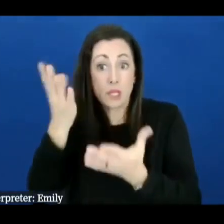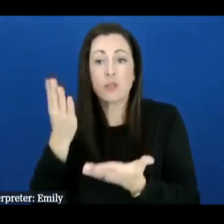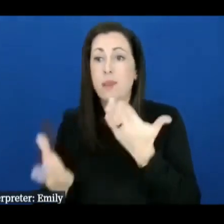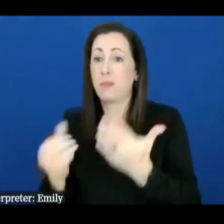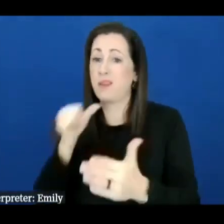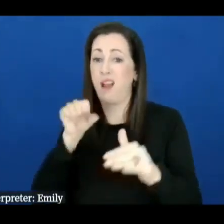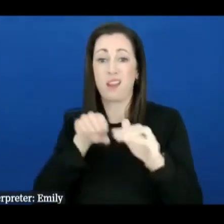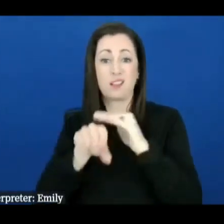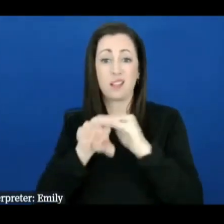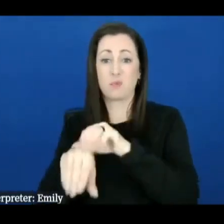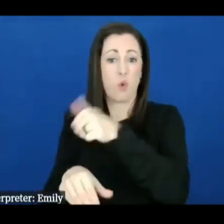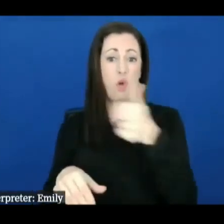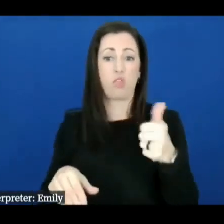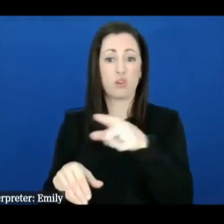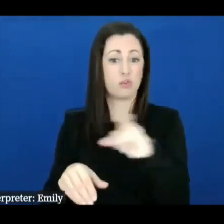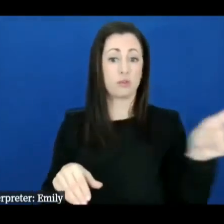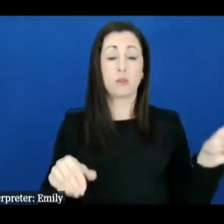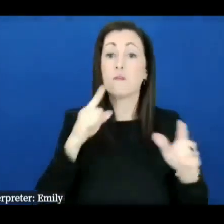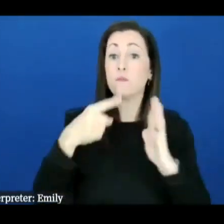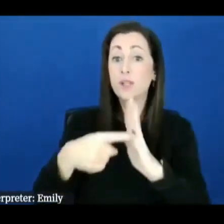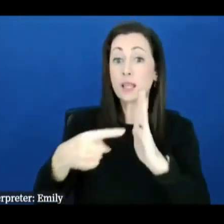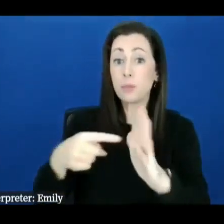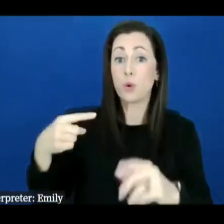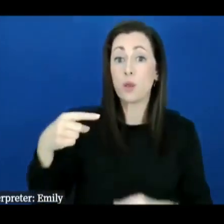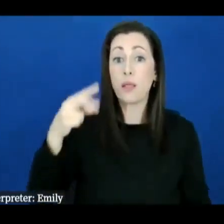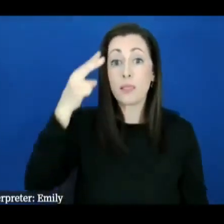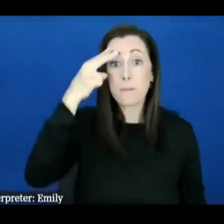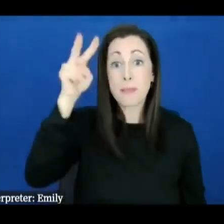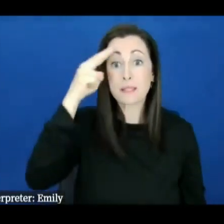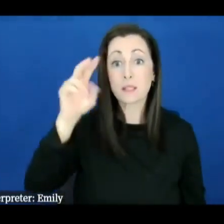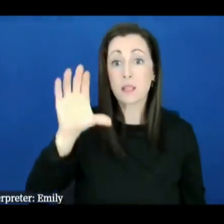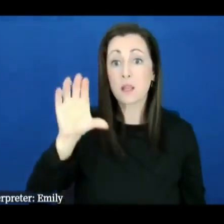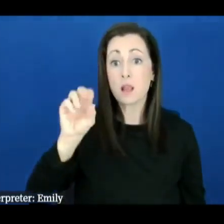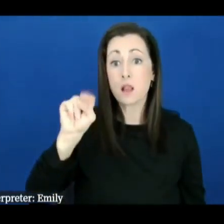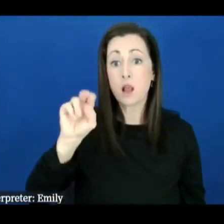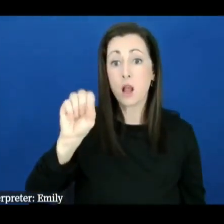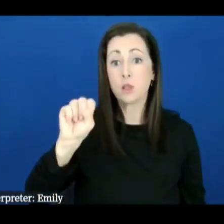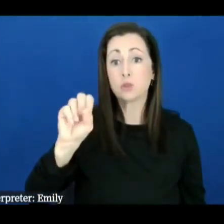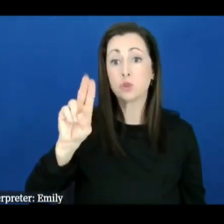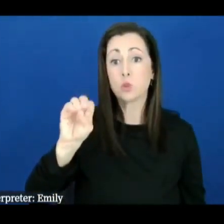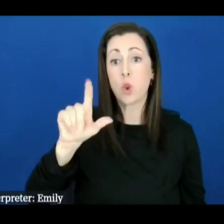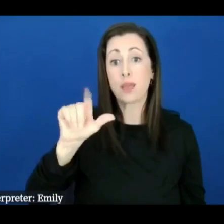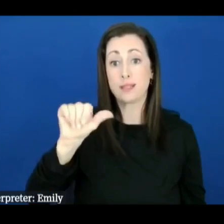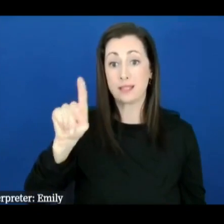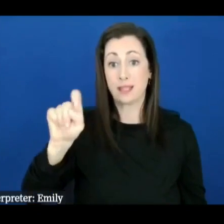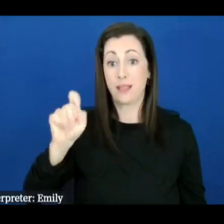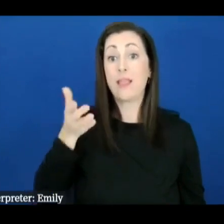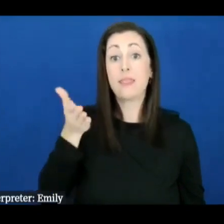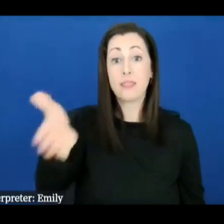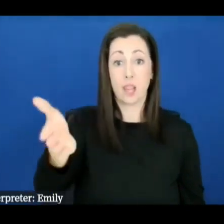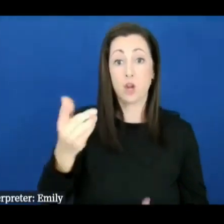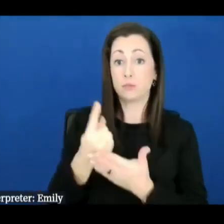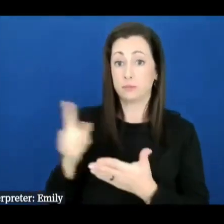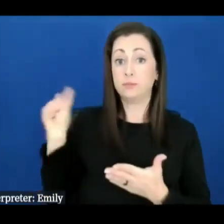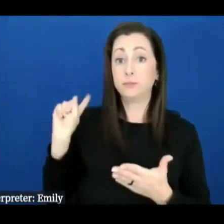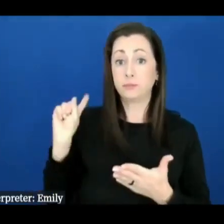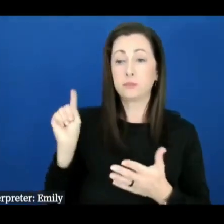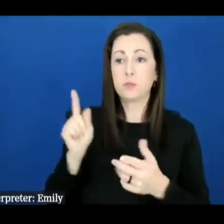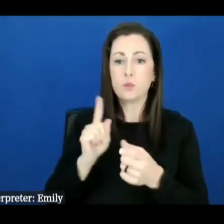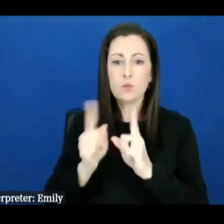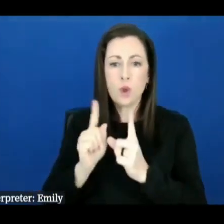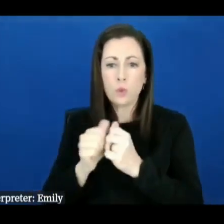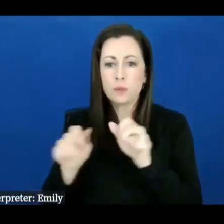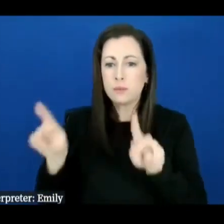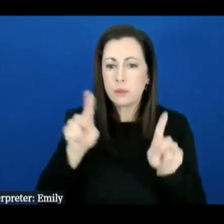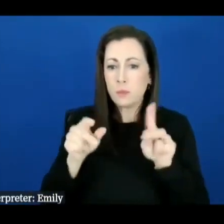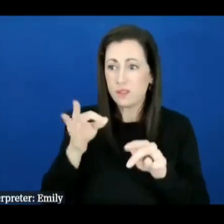for example we had the mexican consulate there this past week to talk to folks about if they had